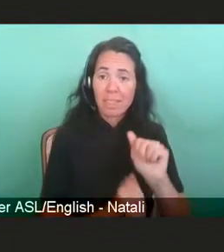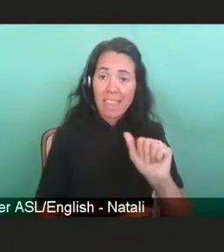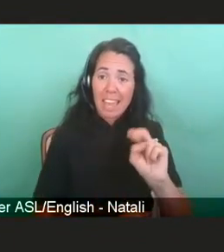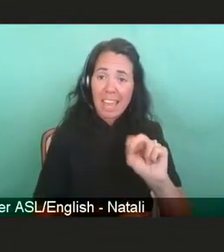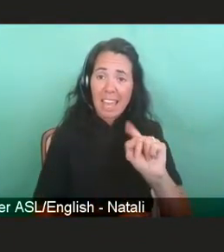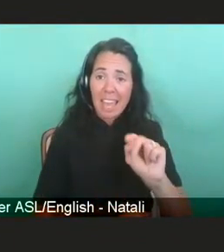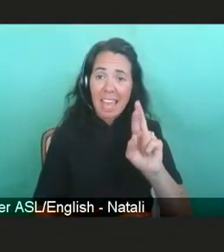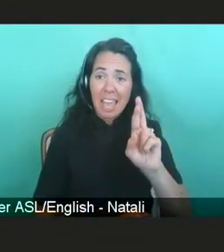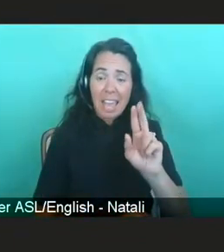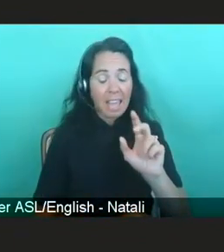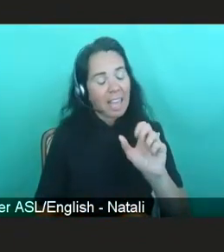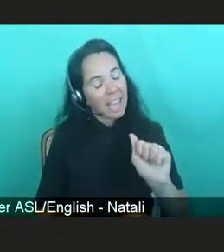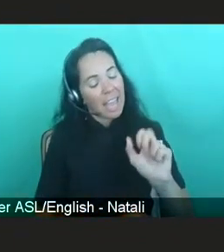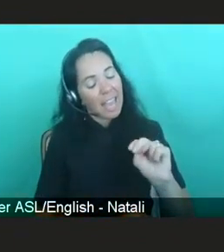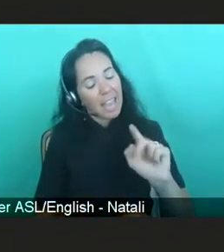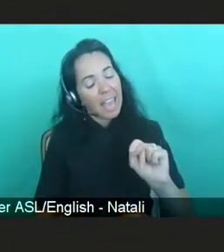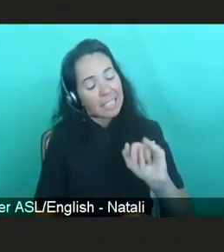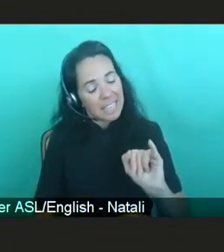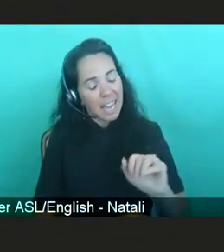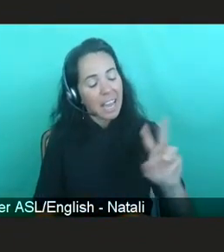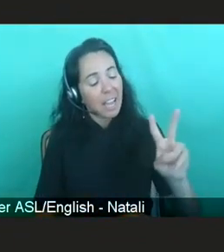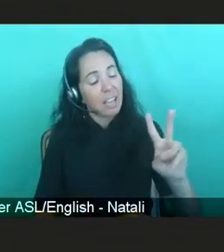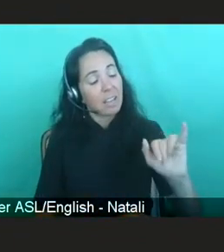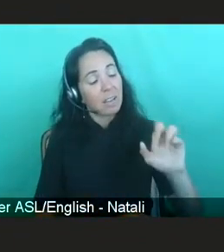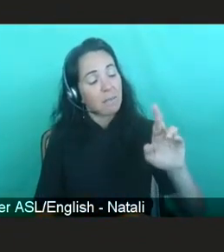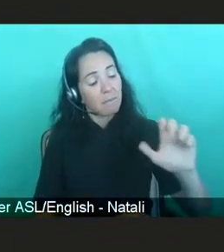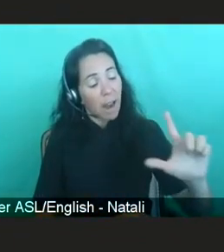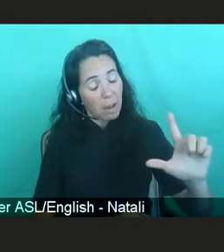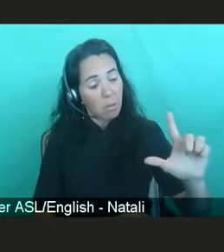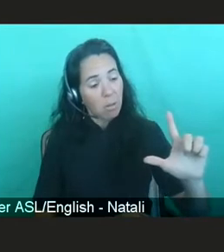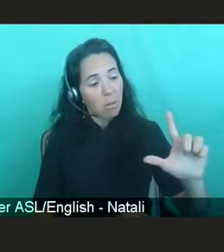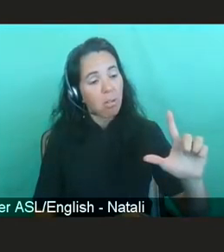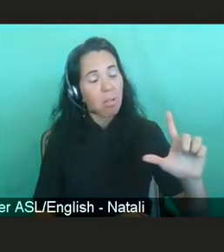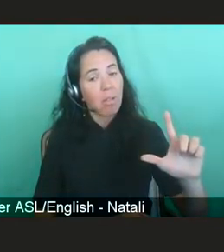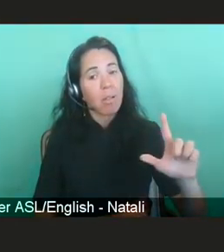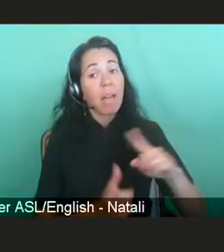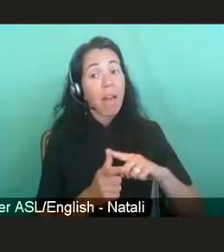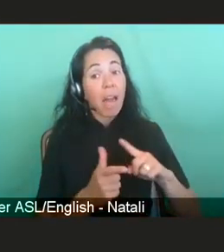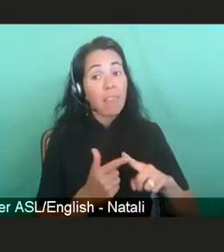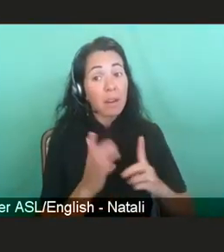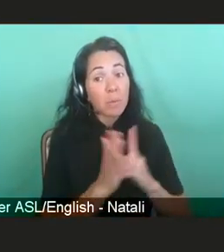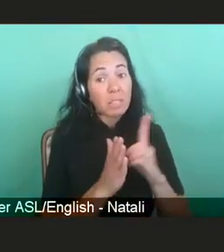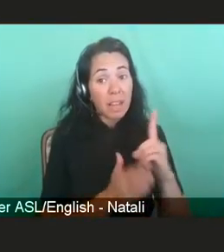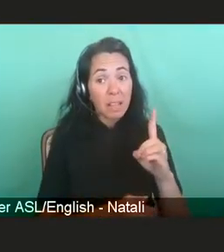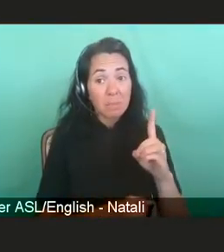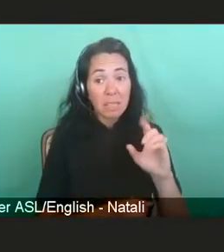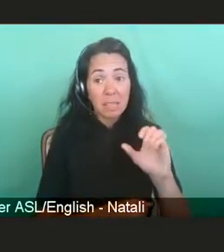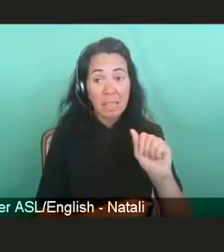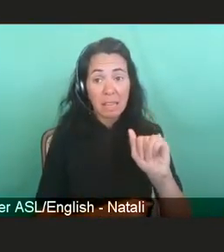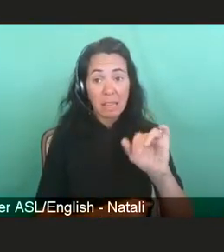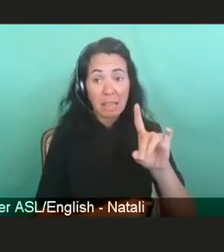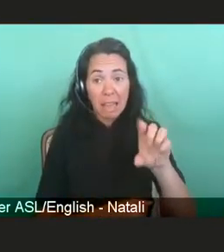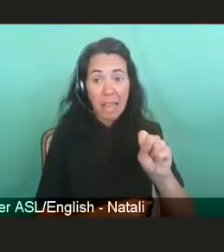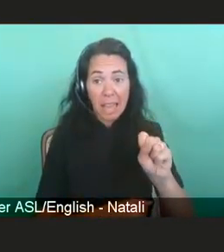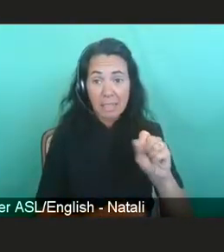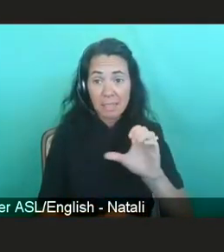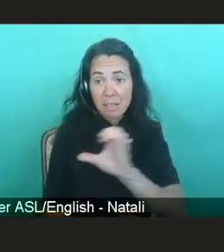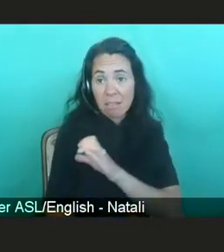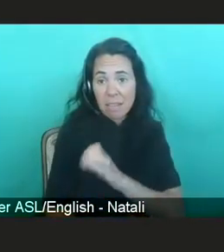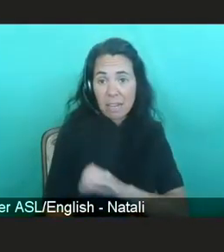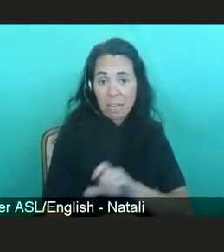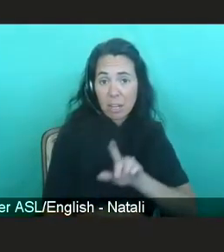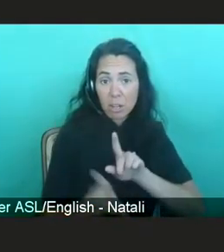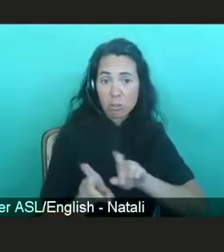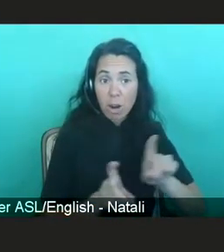the first one, when we developed the AIDS clinical trials group, we essentially established a network to try and speed clinical